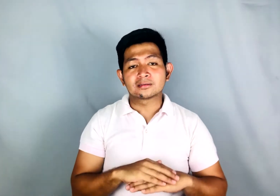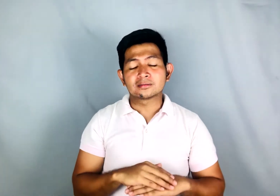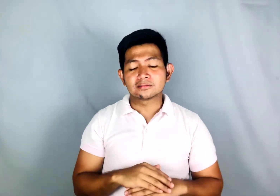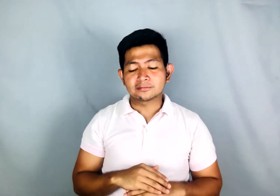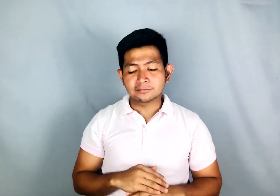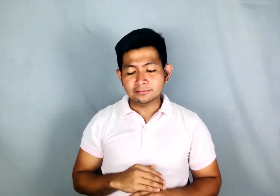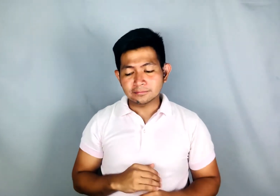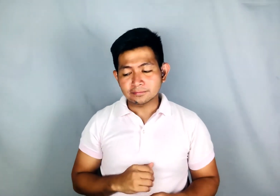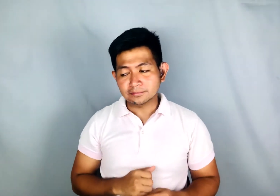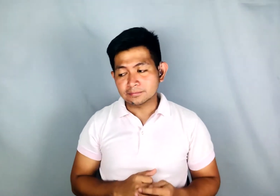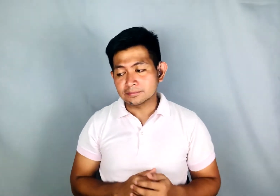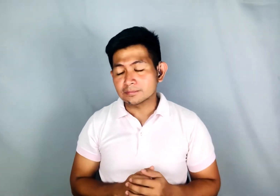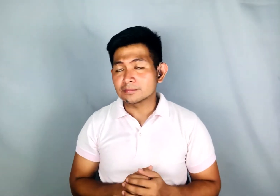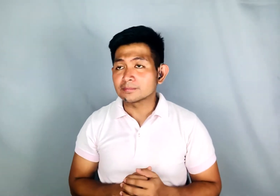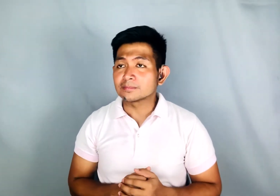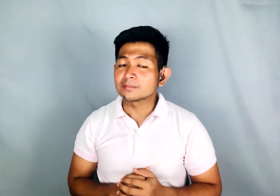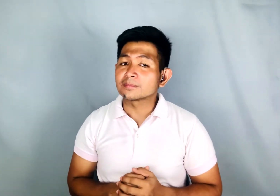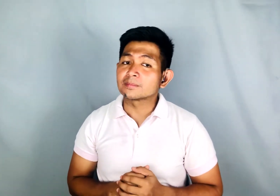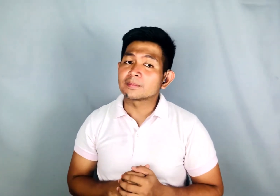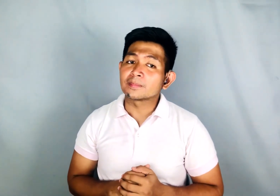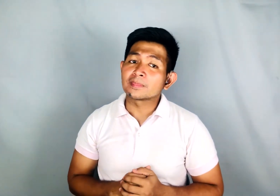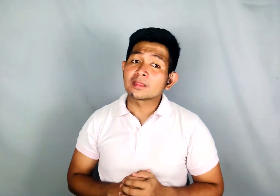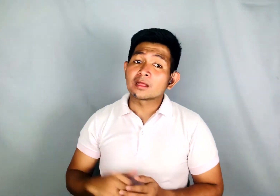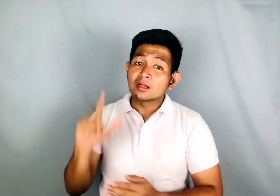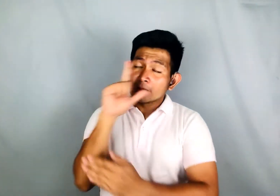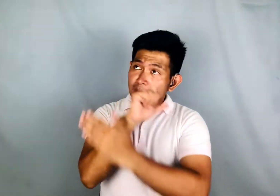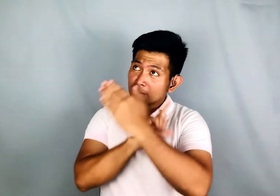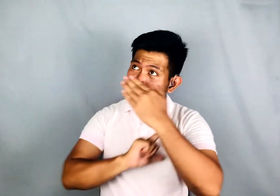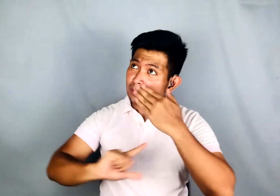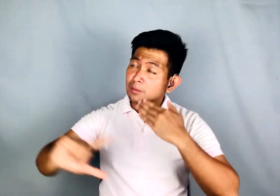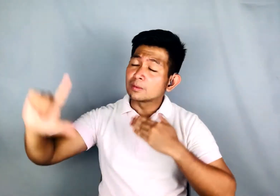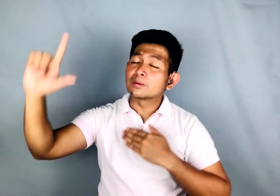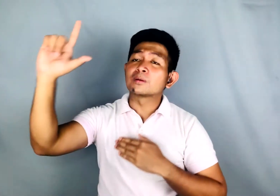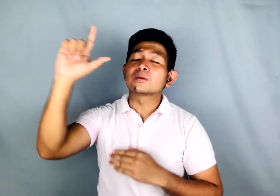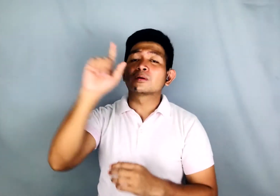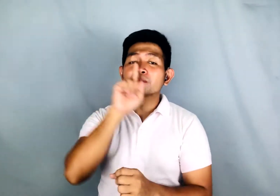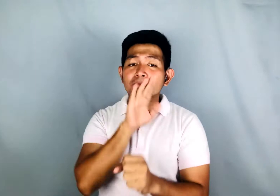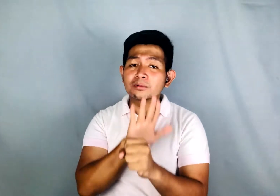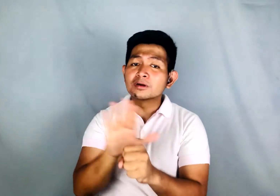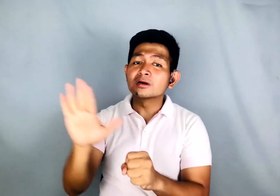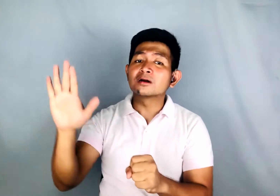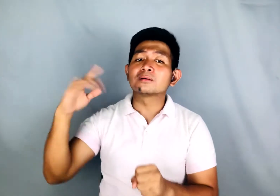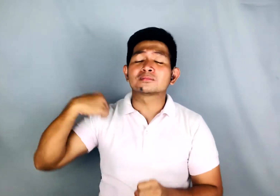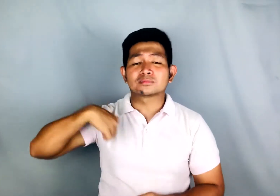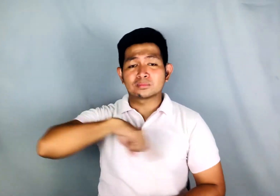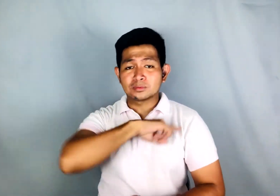Lord, vow on me and humble ourselves